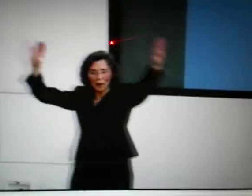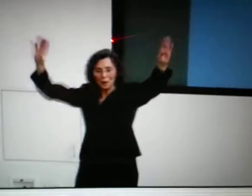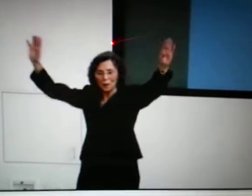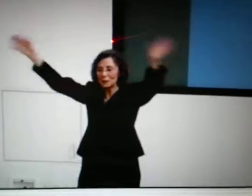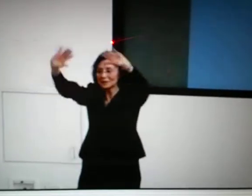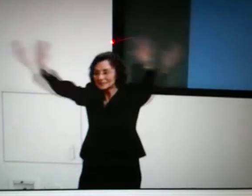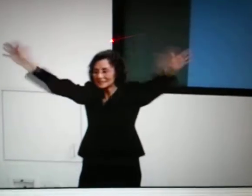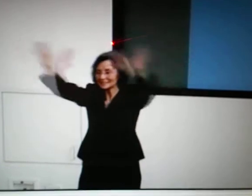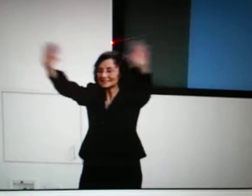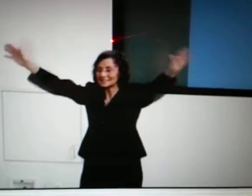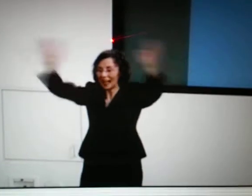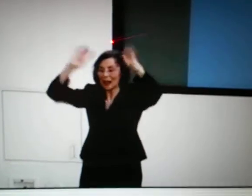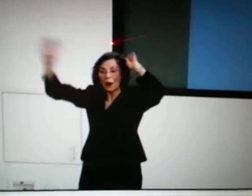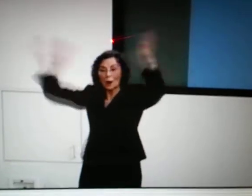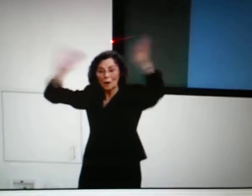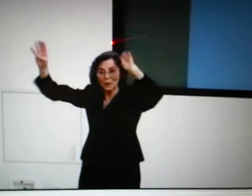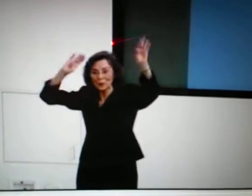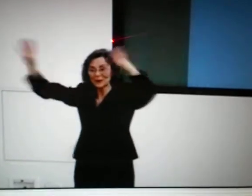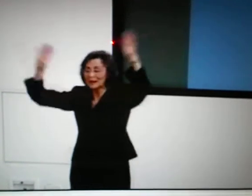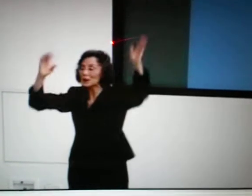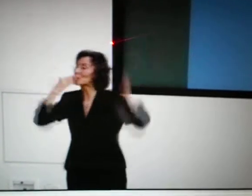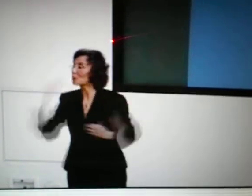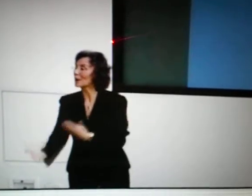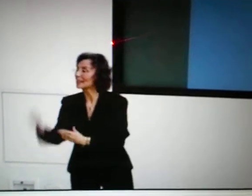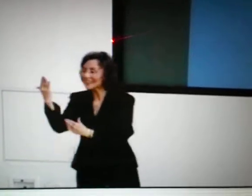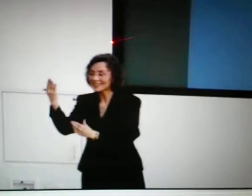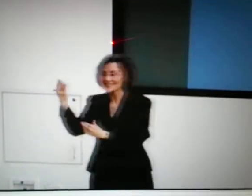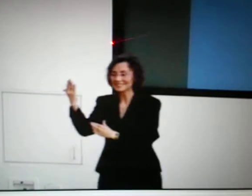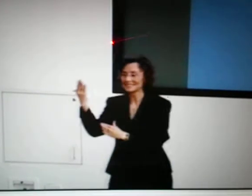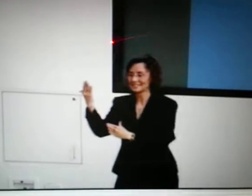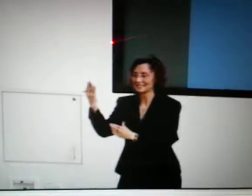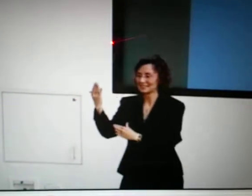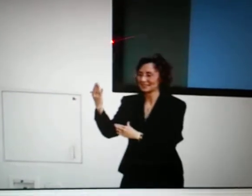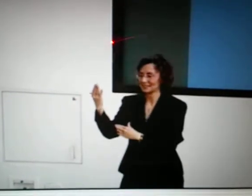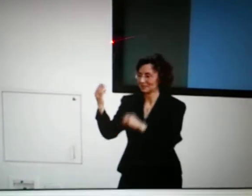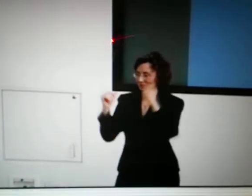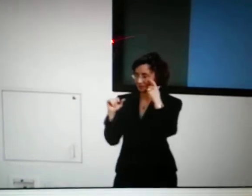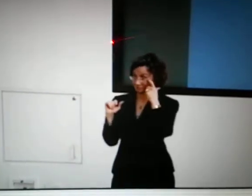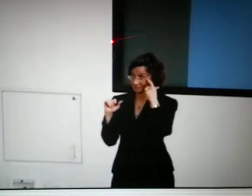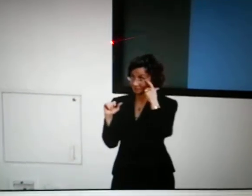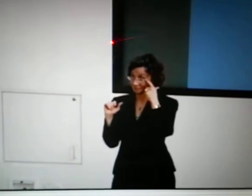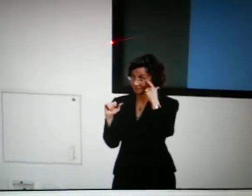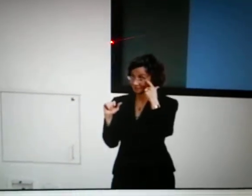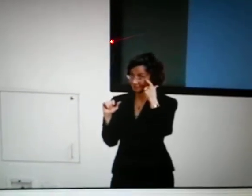Hello, hello, everybody. If I could get everybody's attention. Good morning to you all.